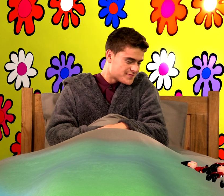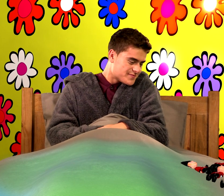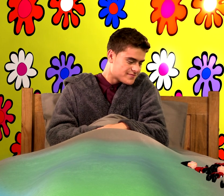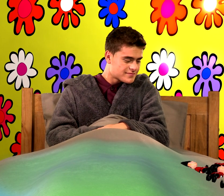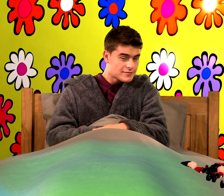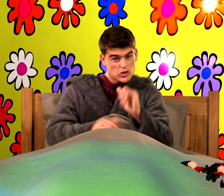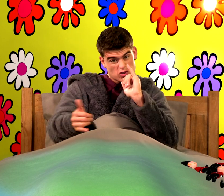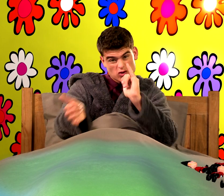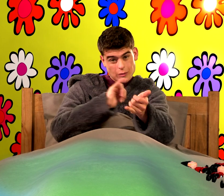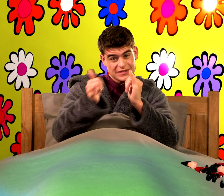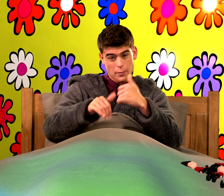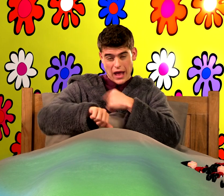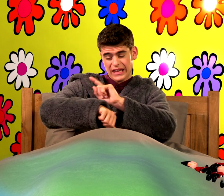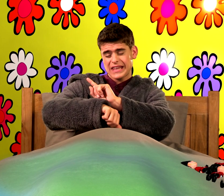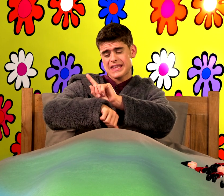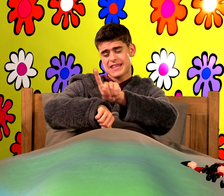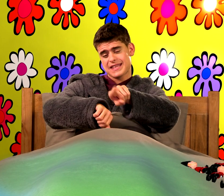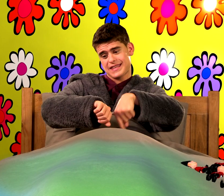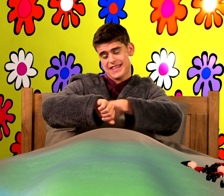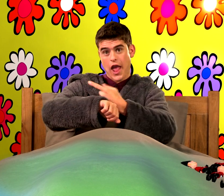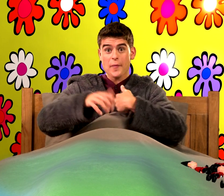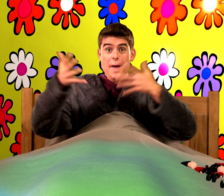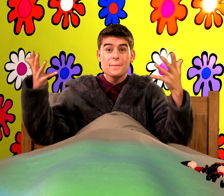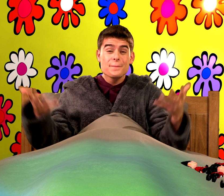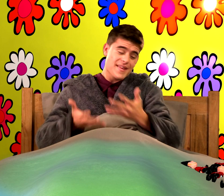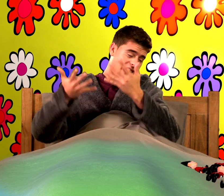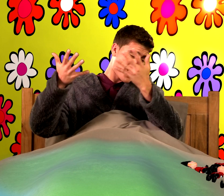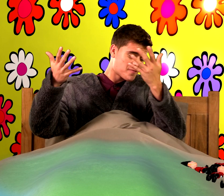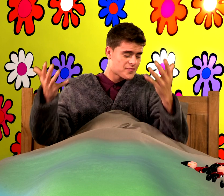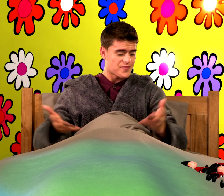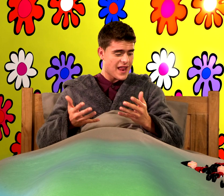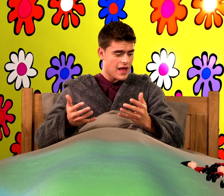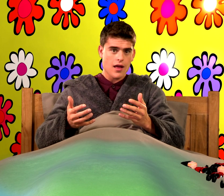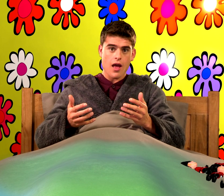And sometimes for an hour or so I'd watch my leaden soldiers go